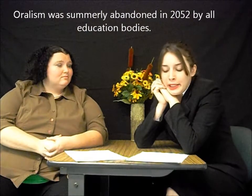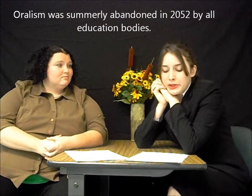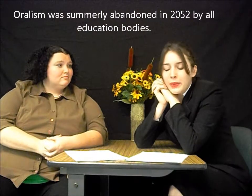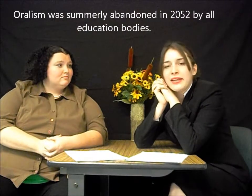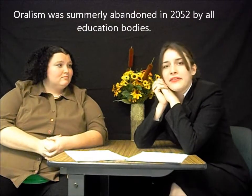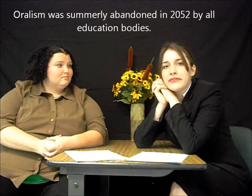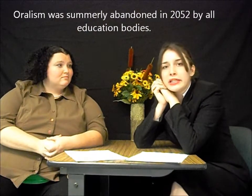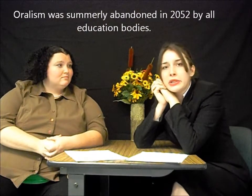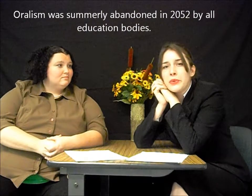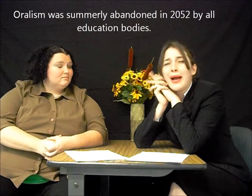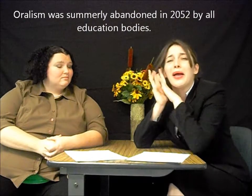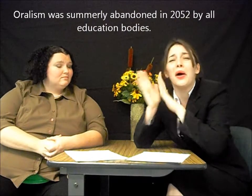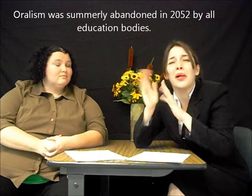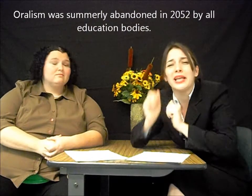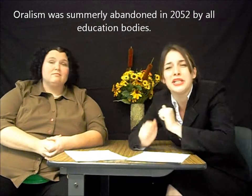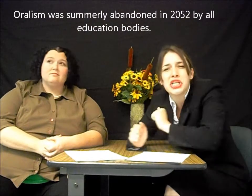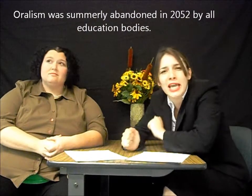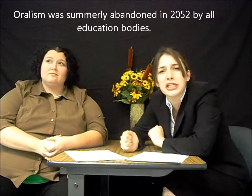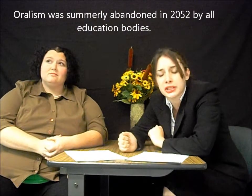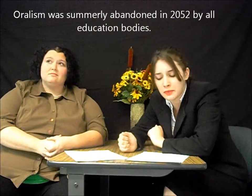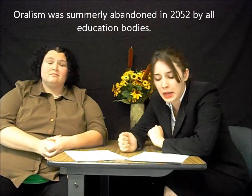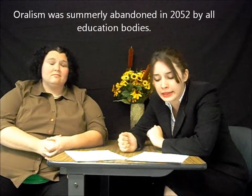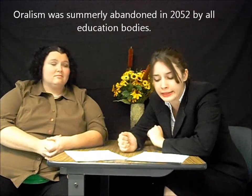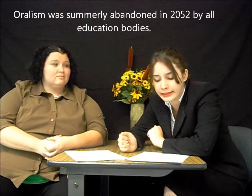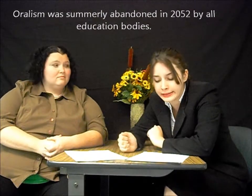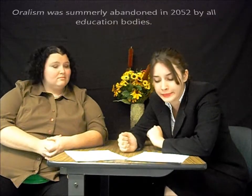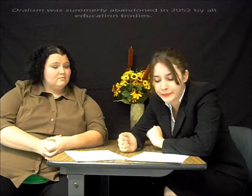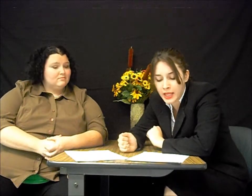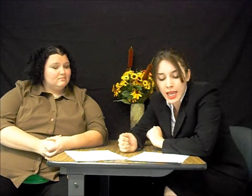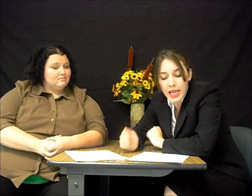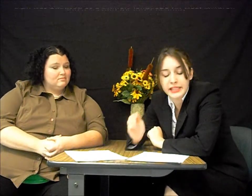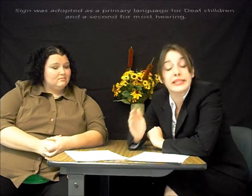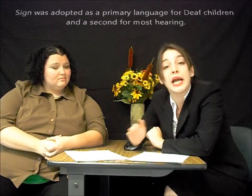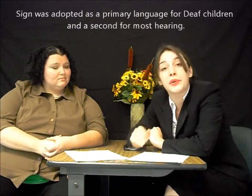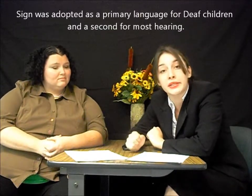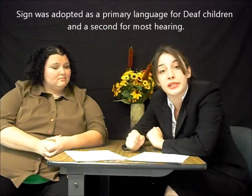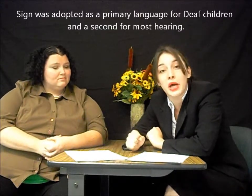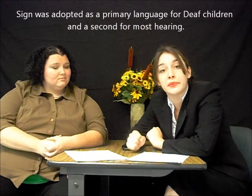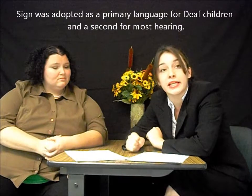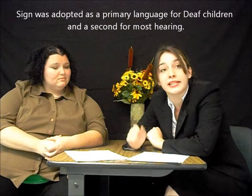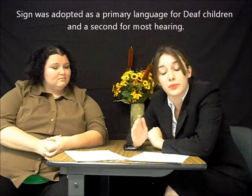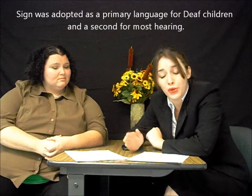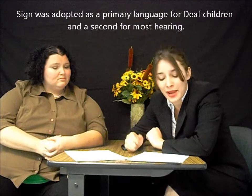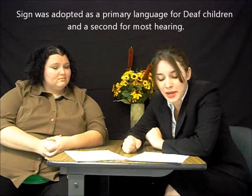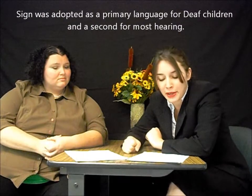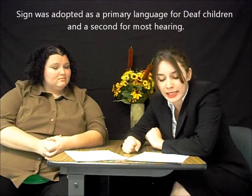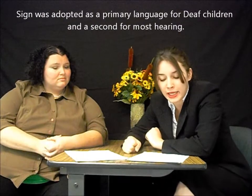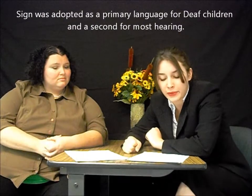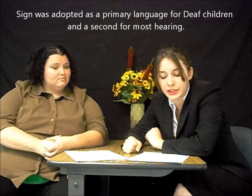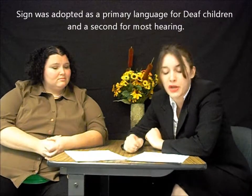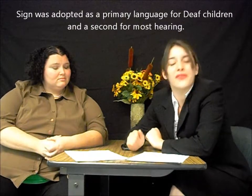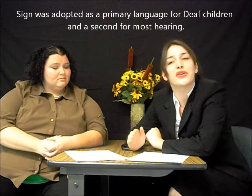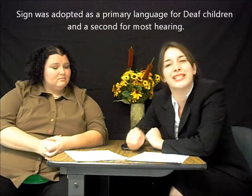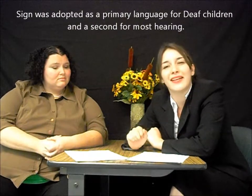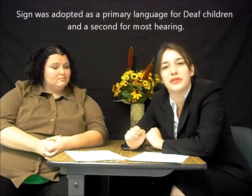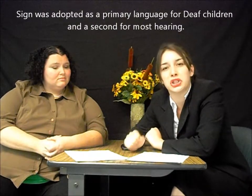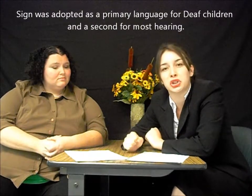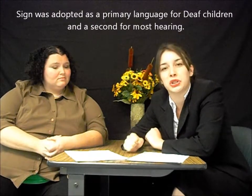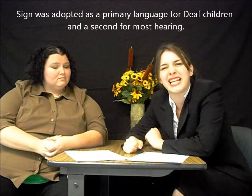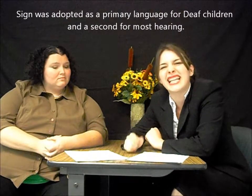2052 by all education bodies. And sign was adopted as a primary language for deaf children and a